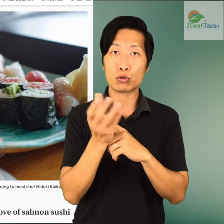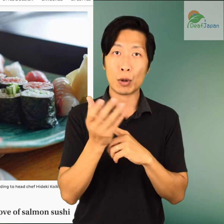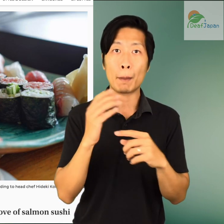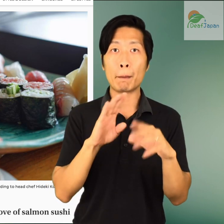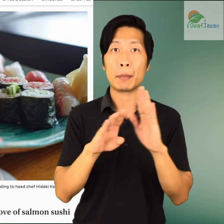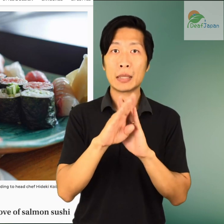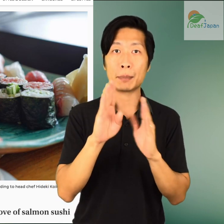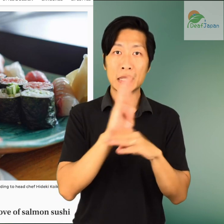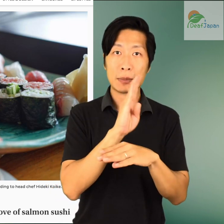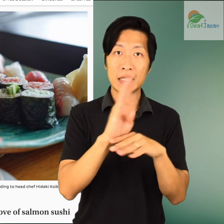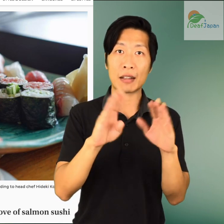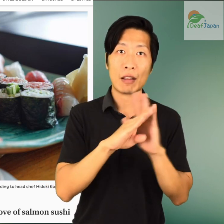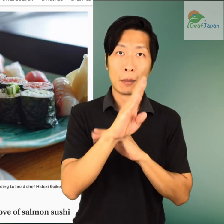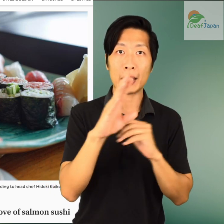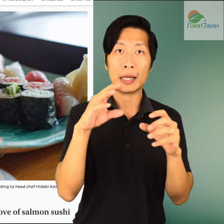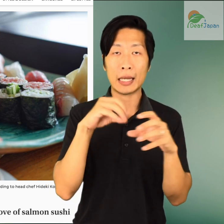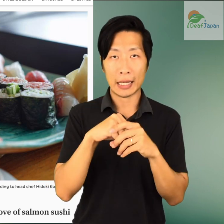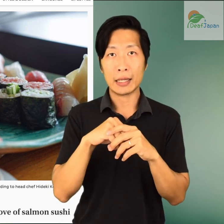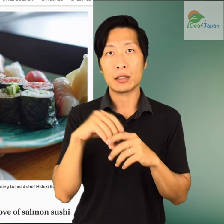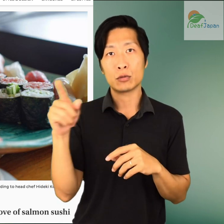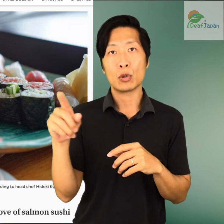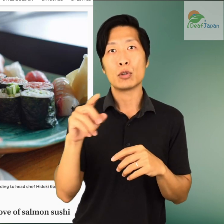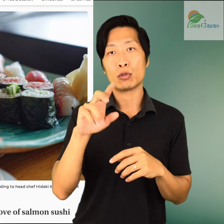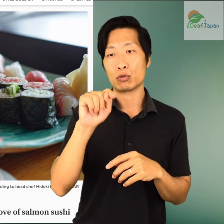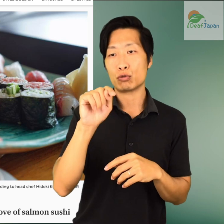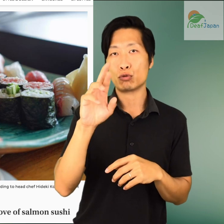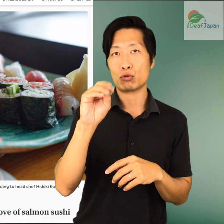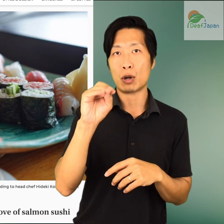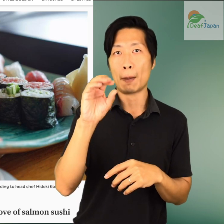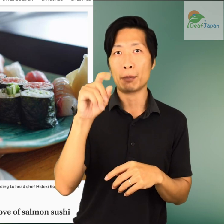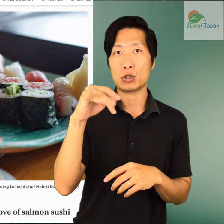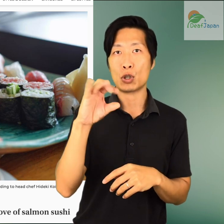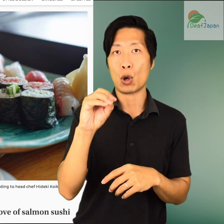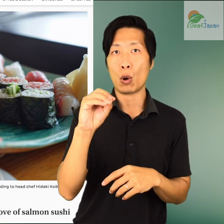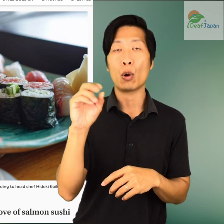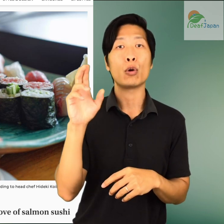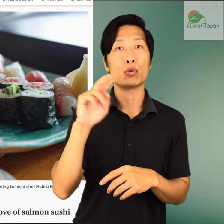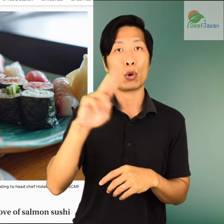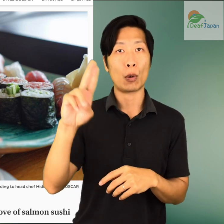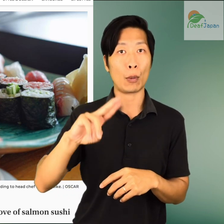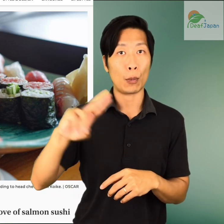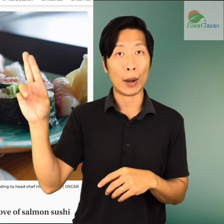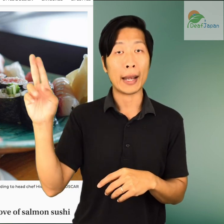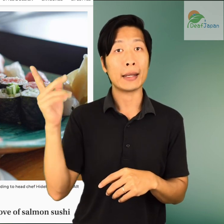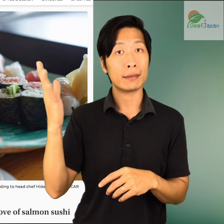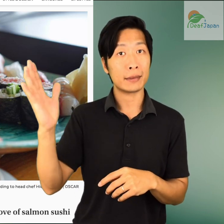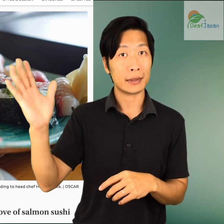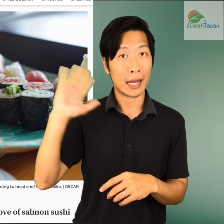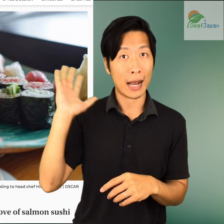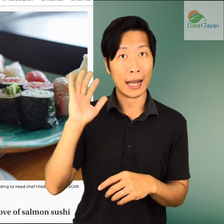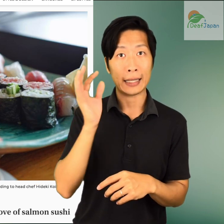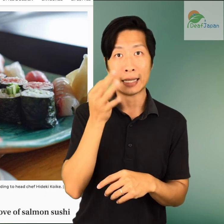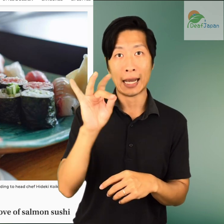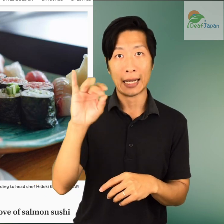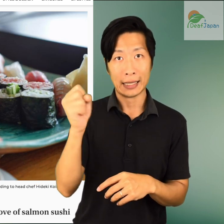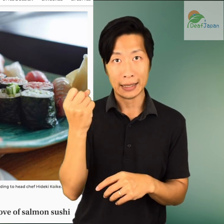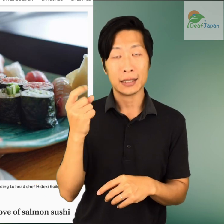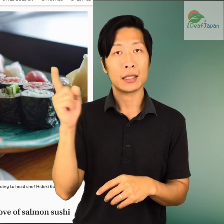based in Tromsø, Norway. In the 1970s, Norway began commercial salmon